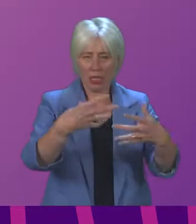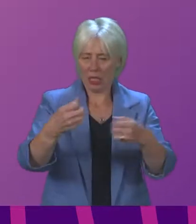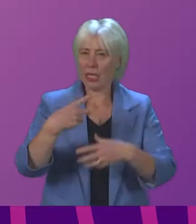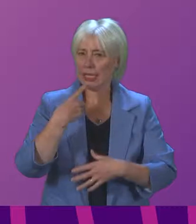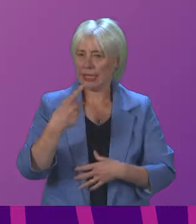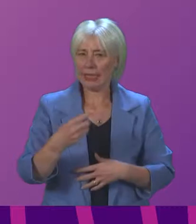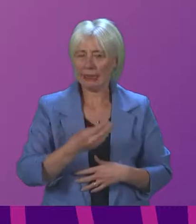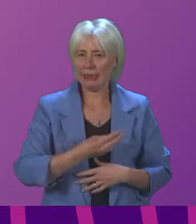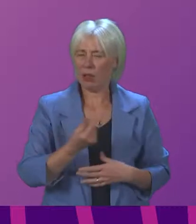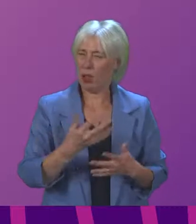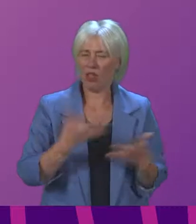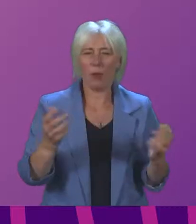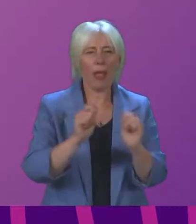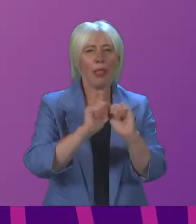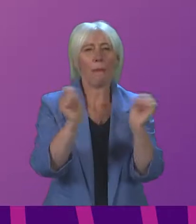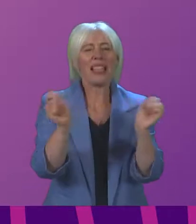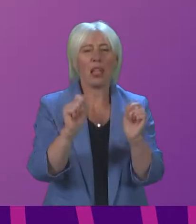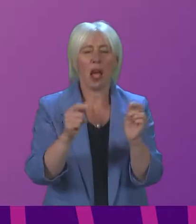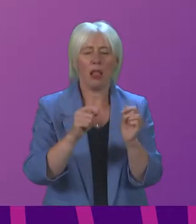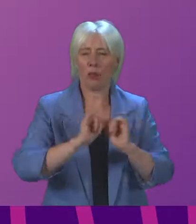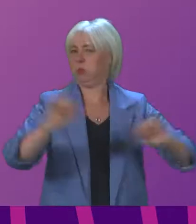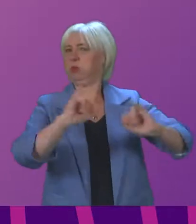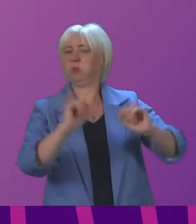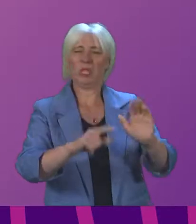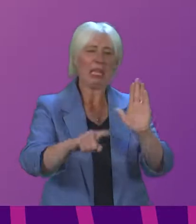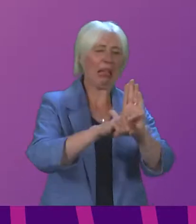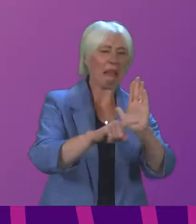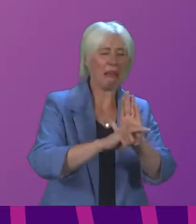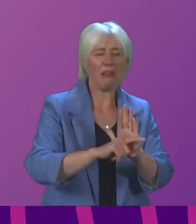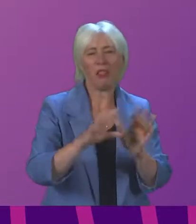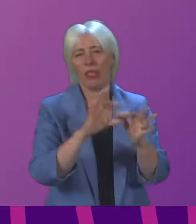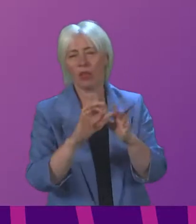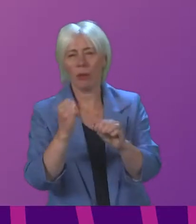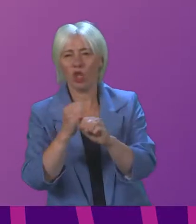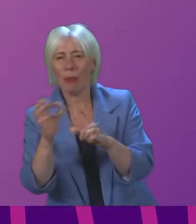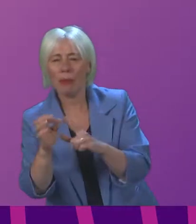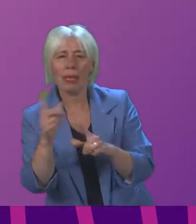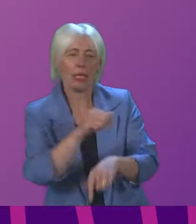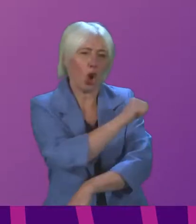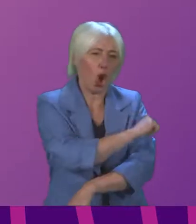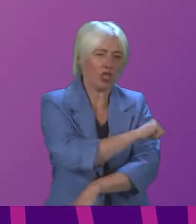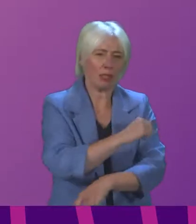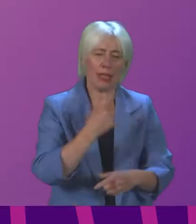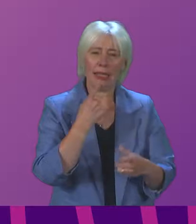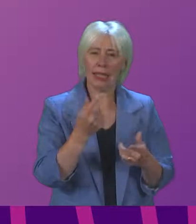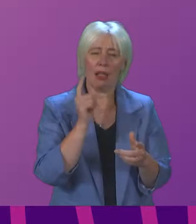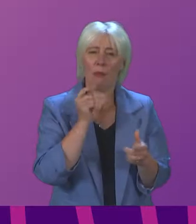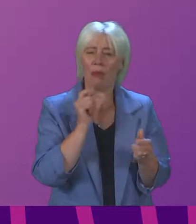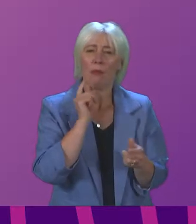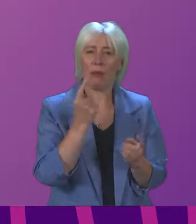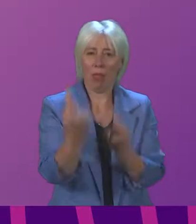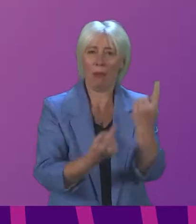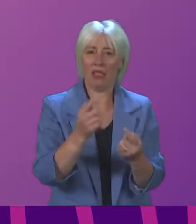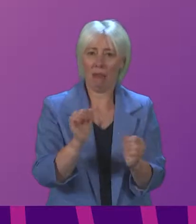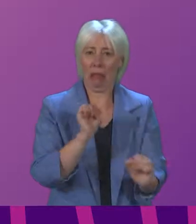sensational and negative media reporting, most recently on GPs and hospitals, and said that that was also putting people off from either